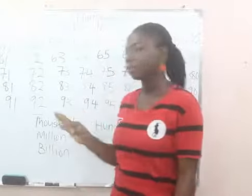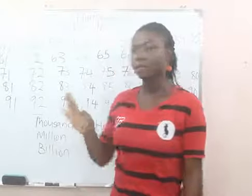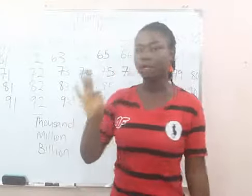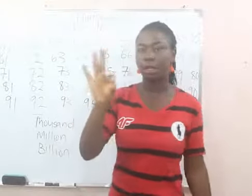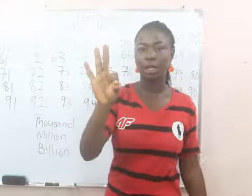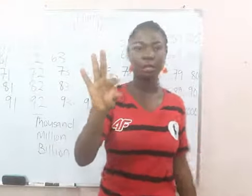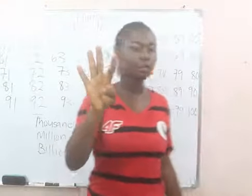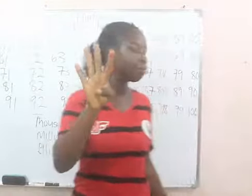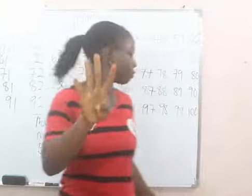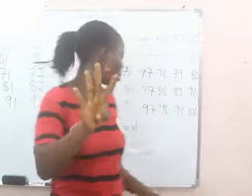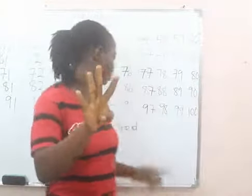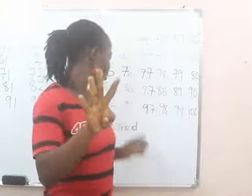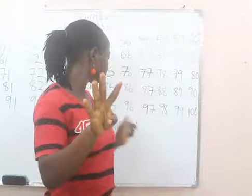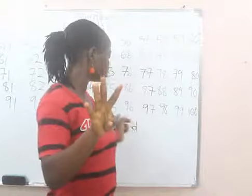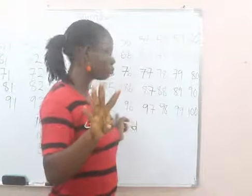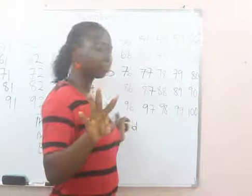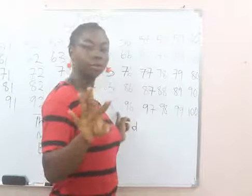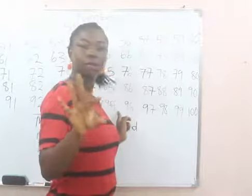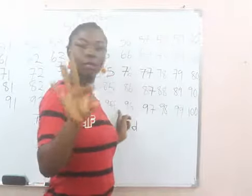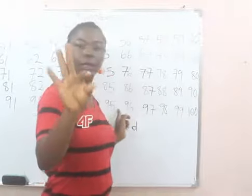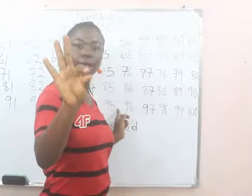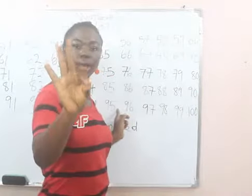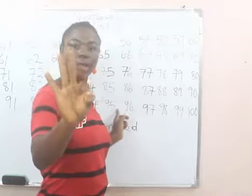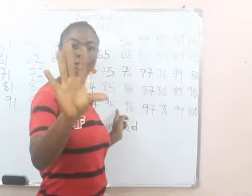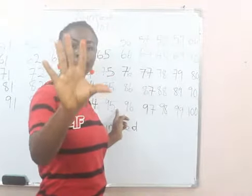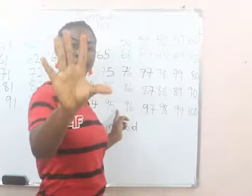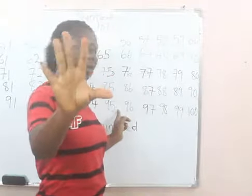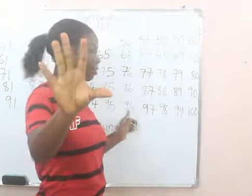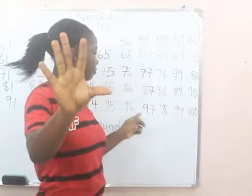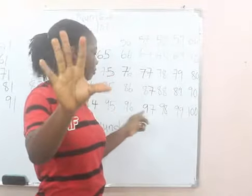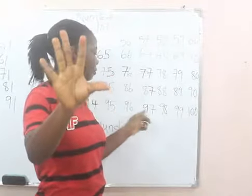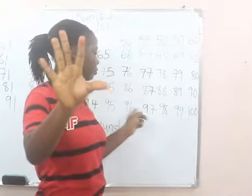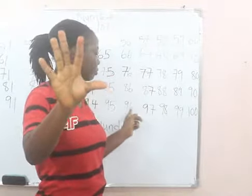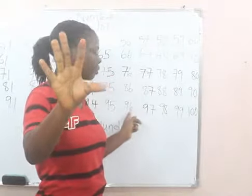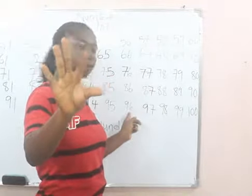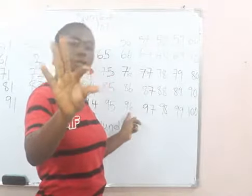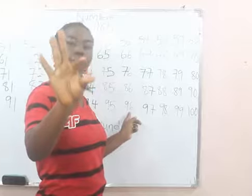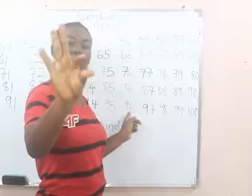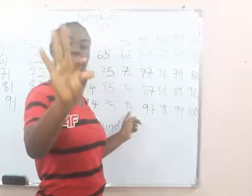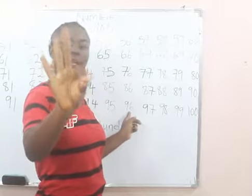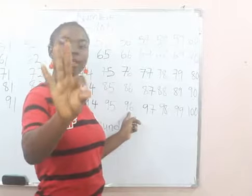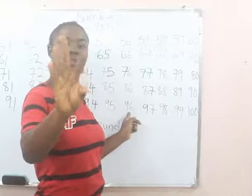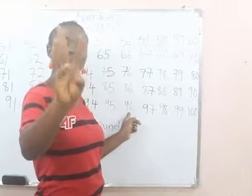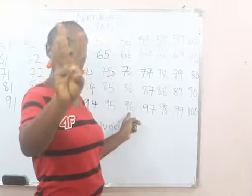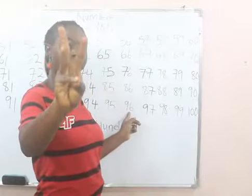94, 95, 96,